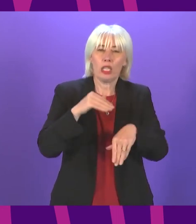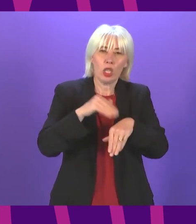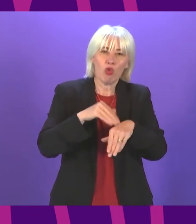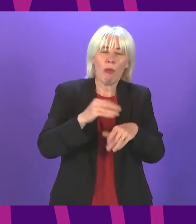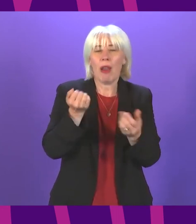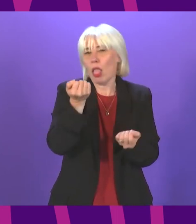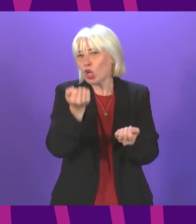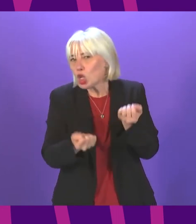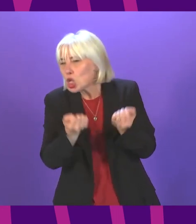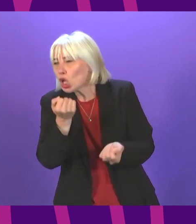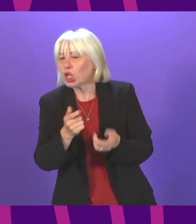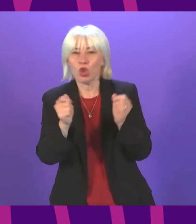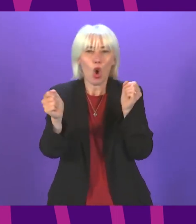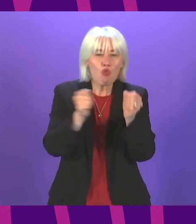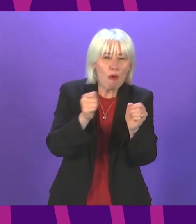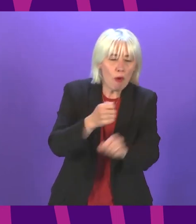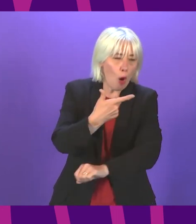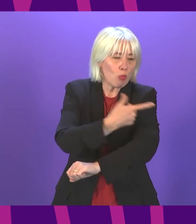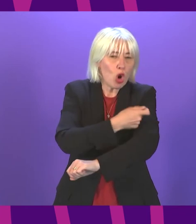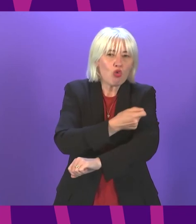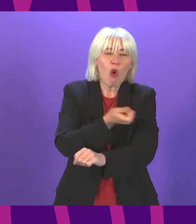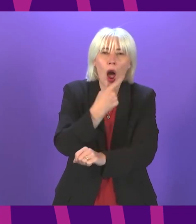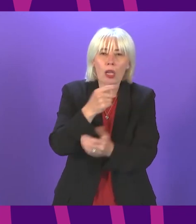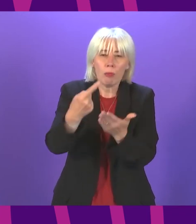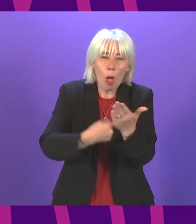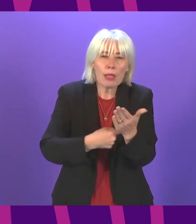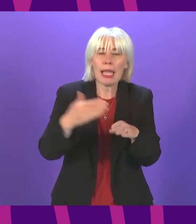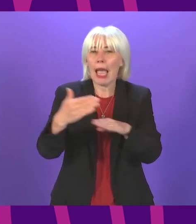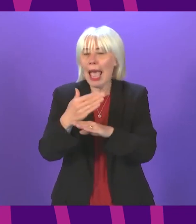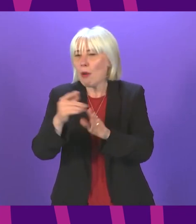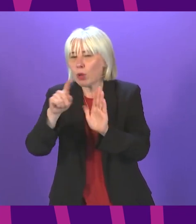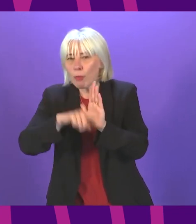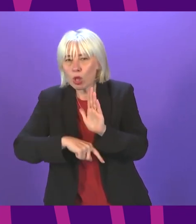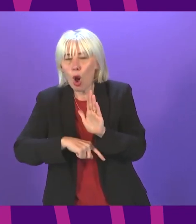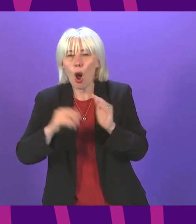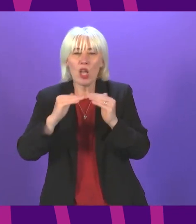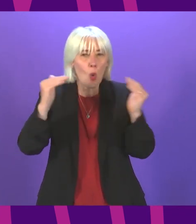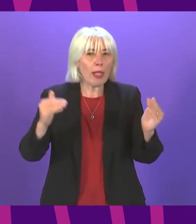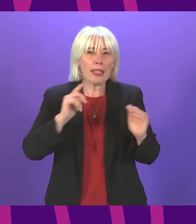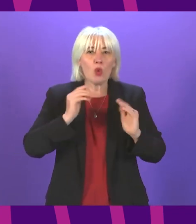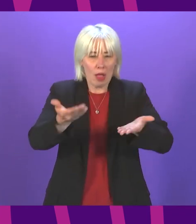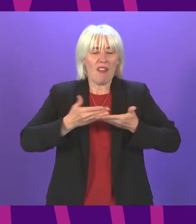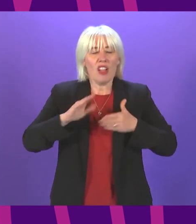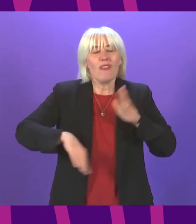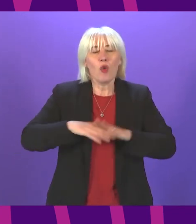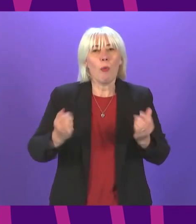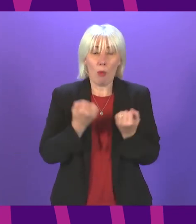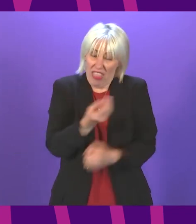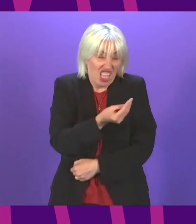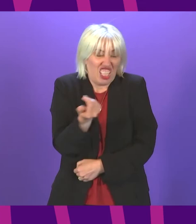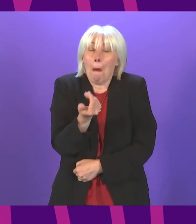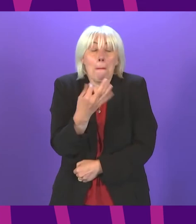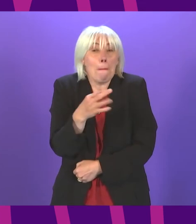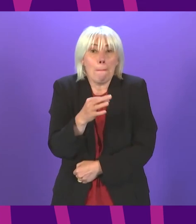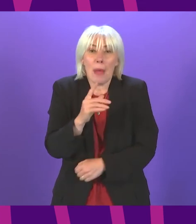justice over reforms to drug policy over employment law and over equalities just to make that's just some so